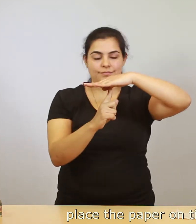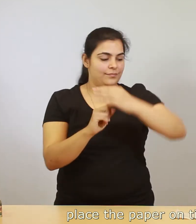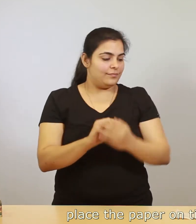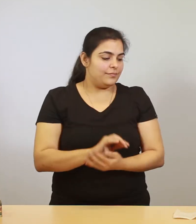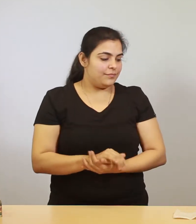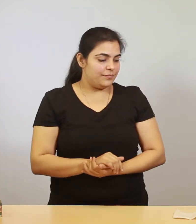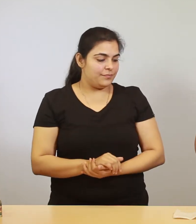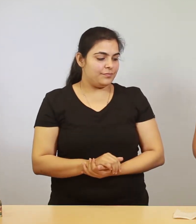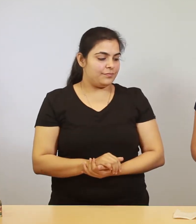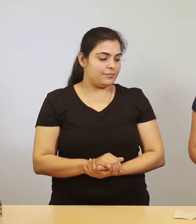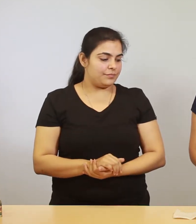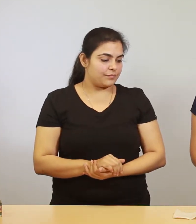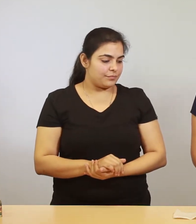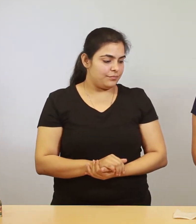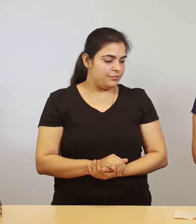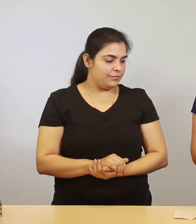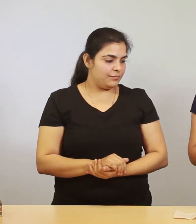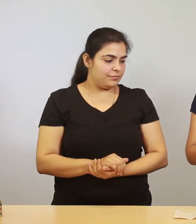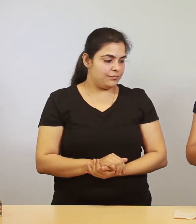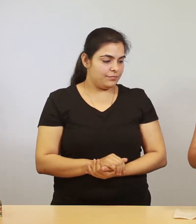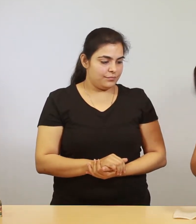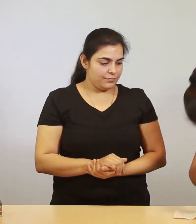of the pen here we go